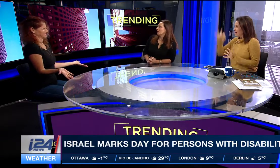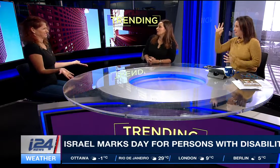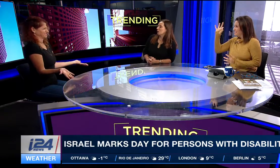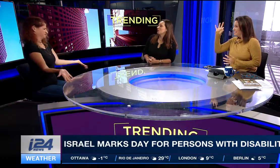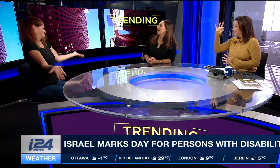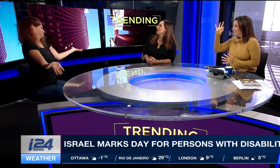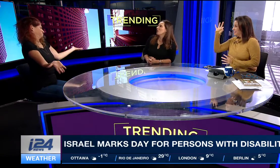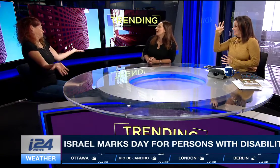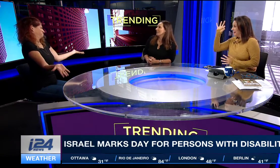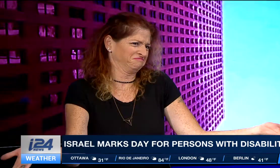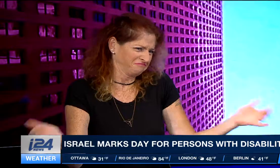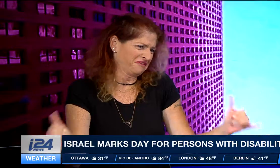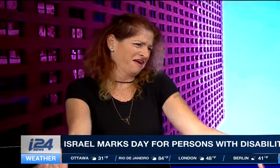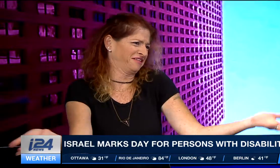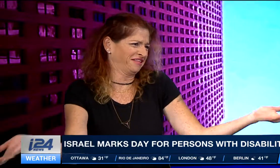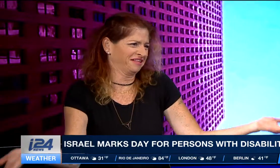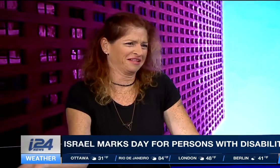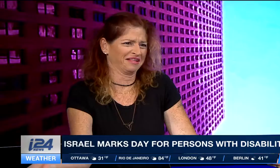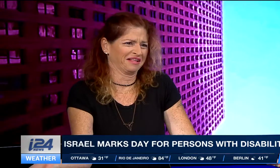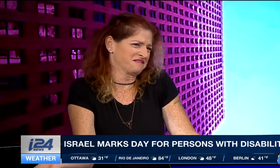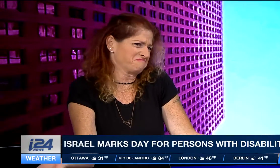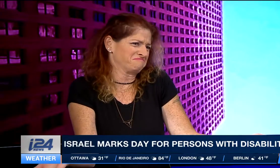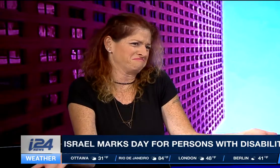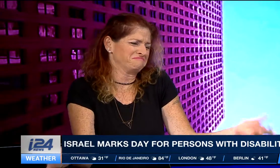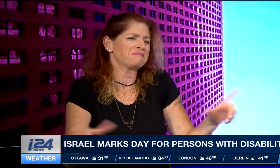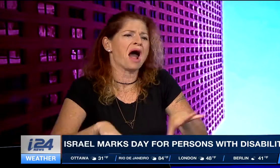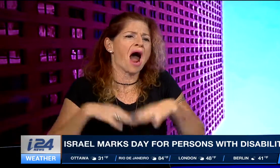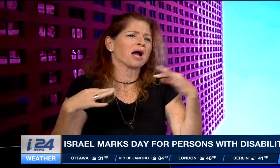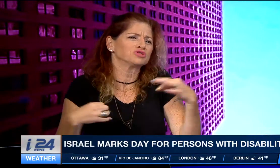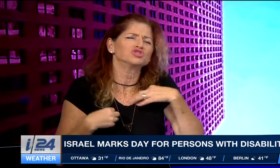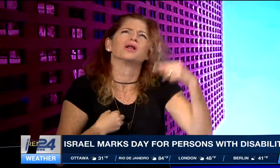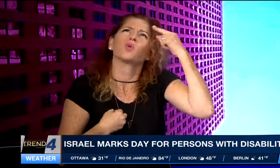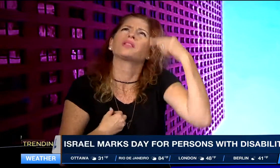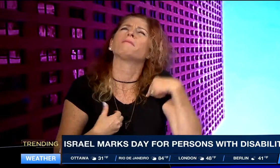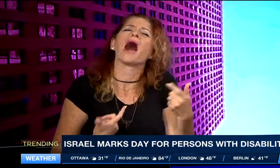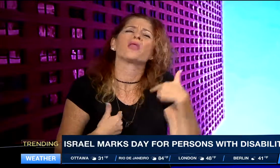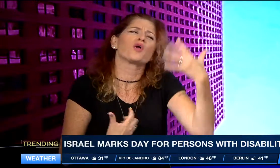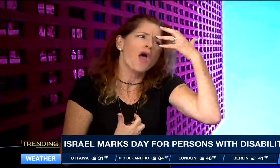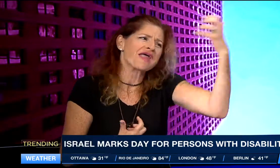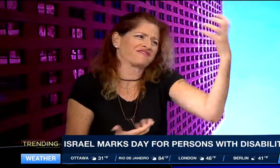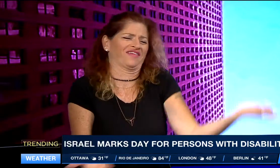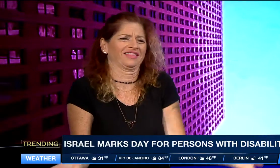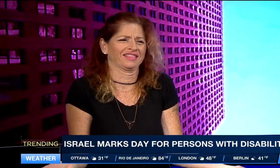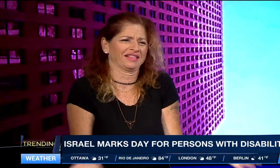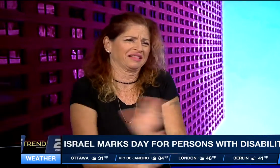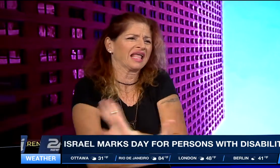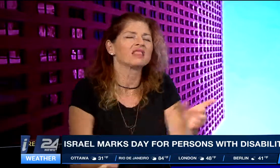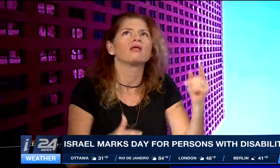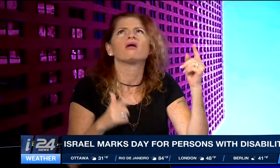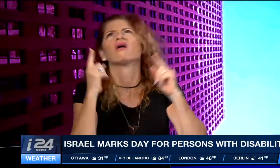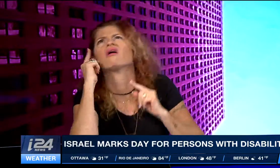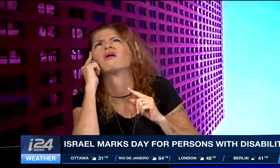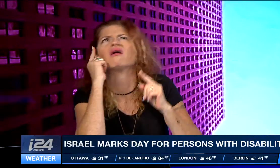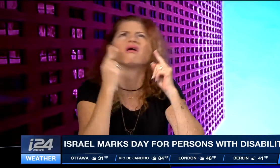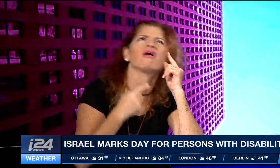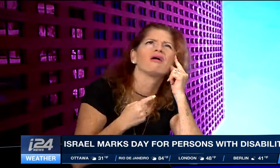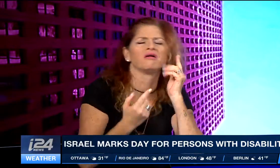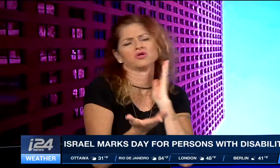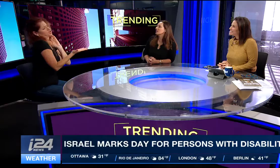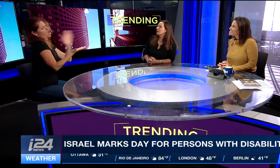From day one, from day one, from day one. I knew, I knew what I like to do. It wasn't